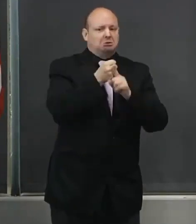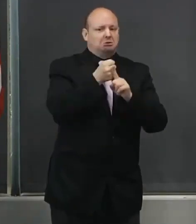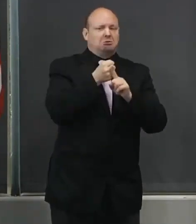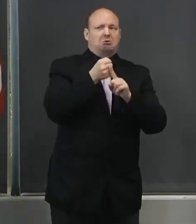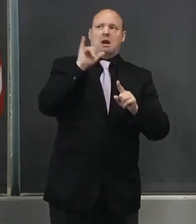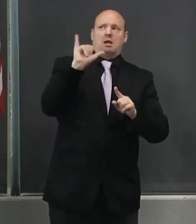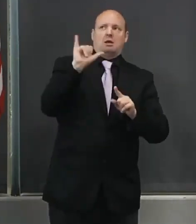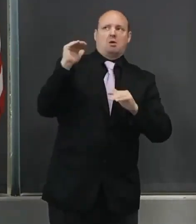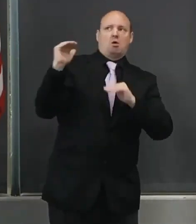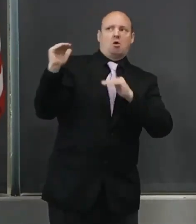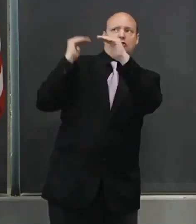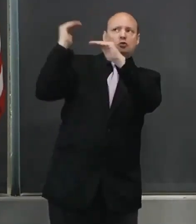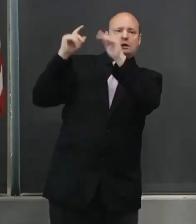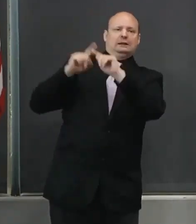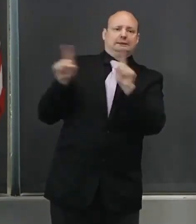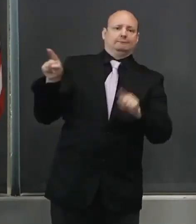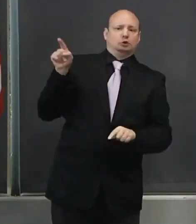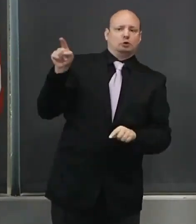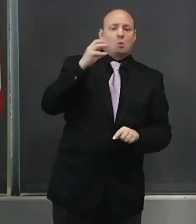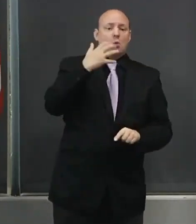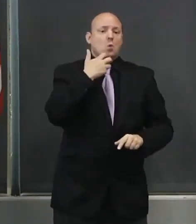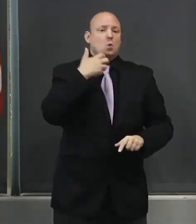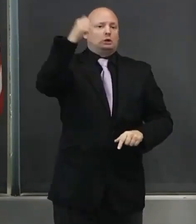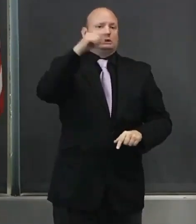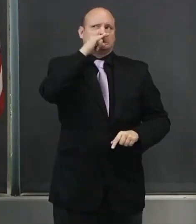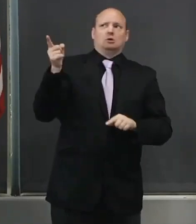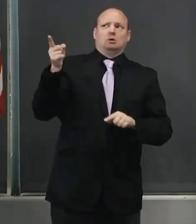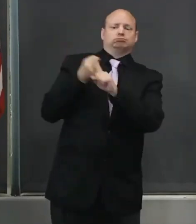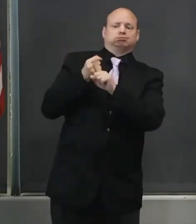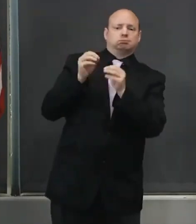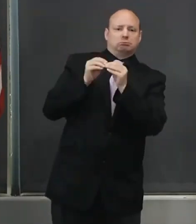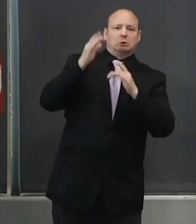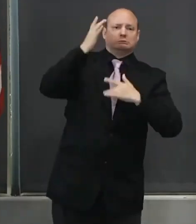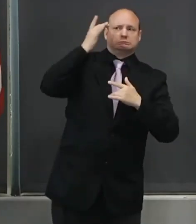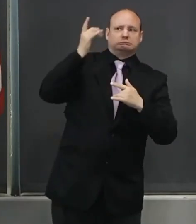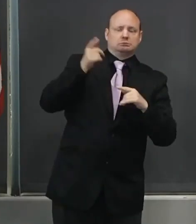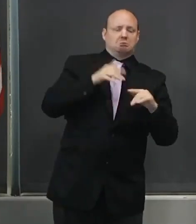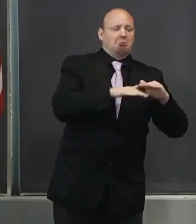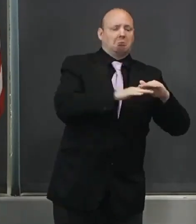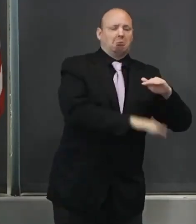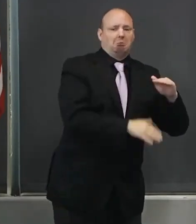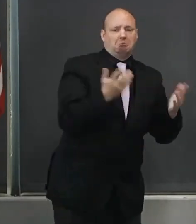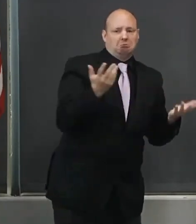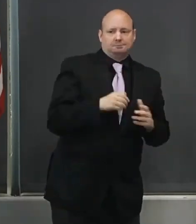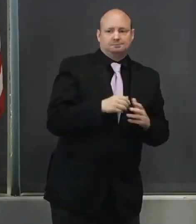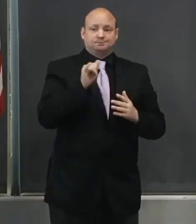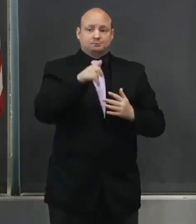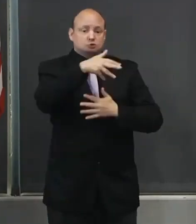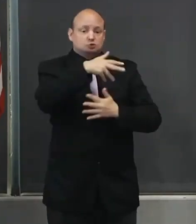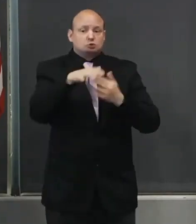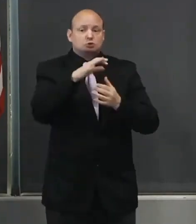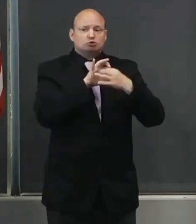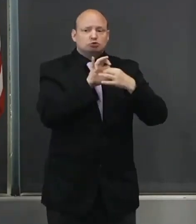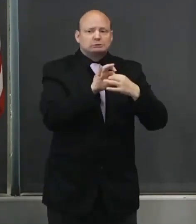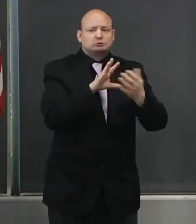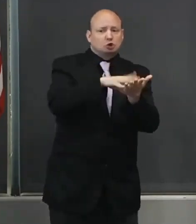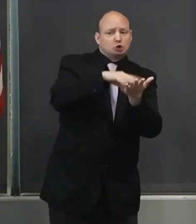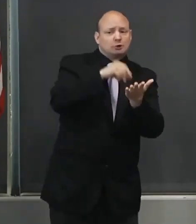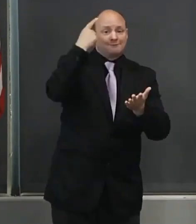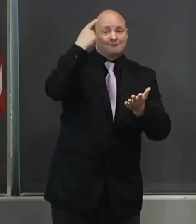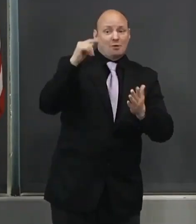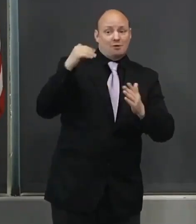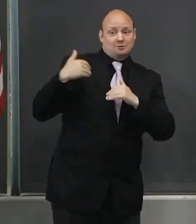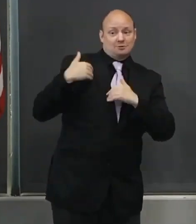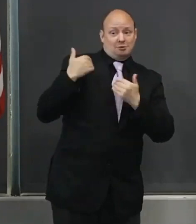nurturing in-person relationships and learning to our youngest children is absolutely critical